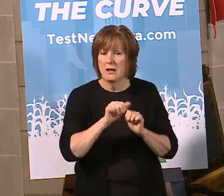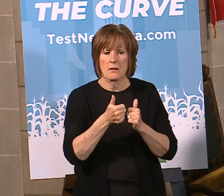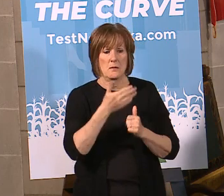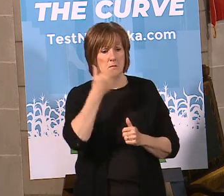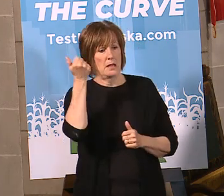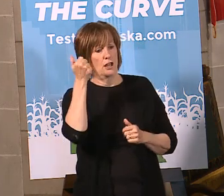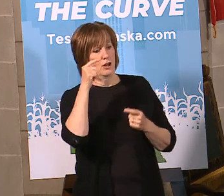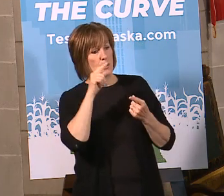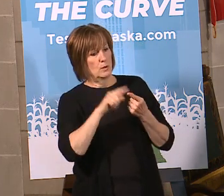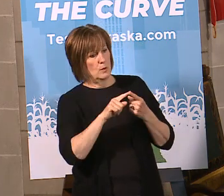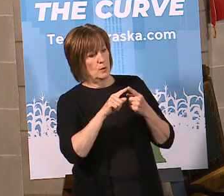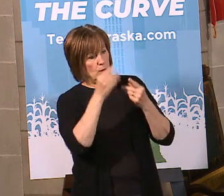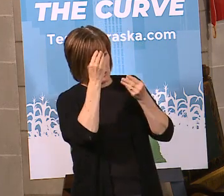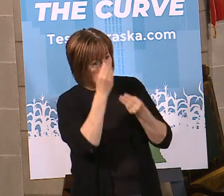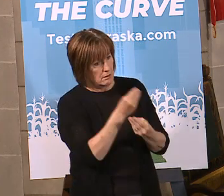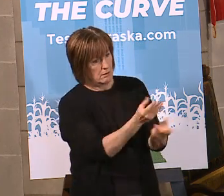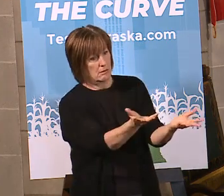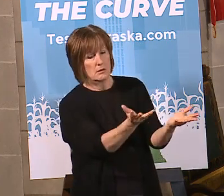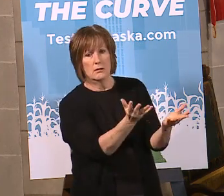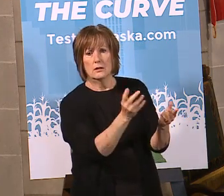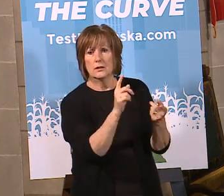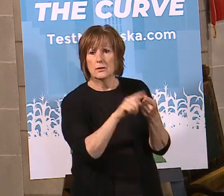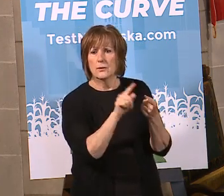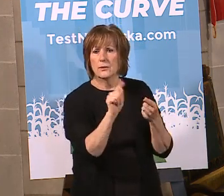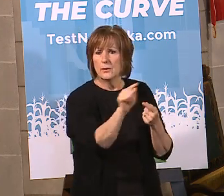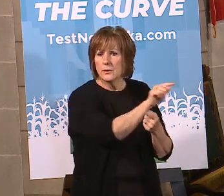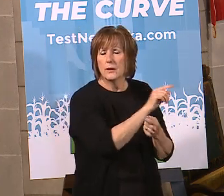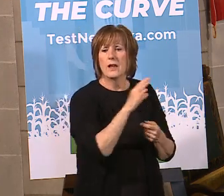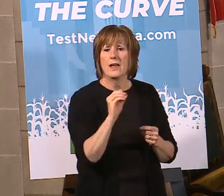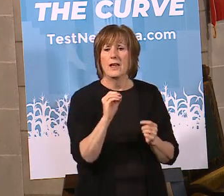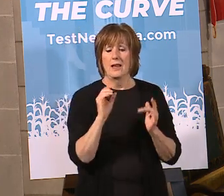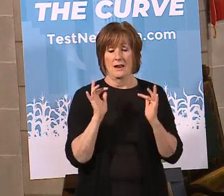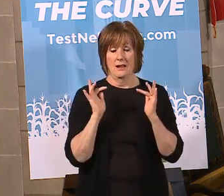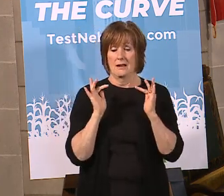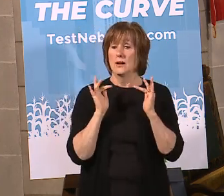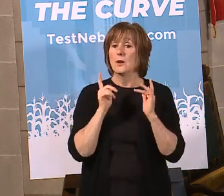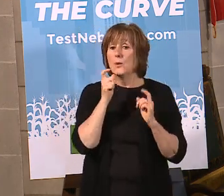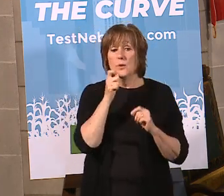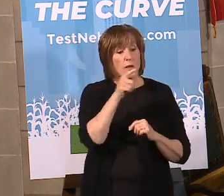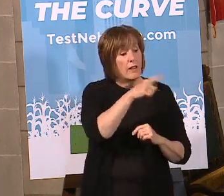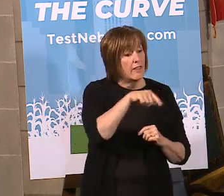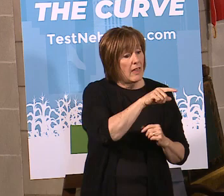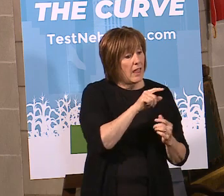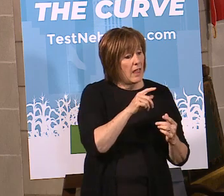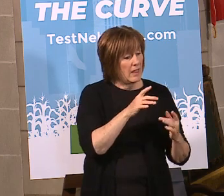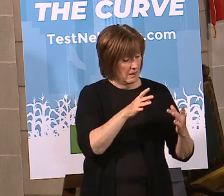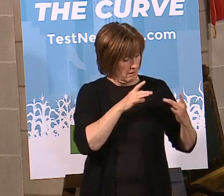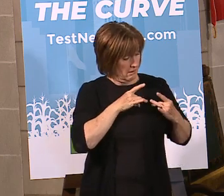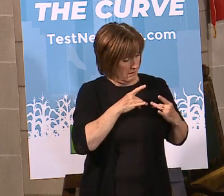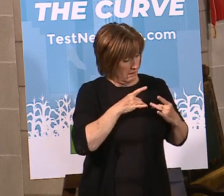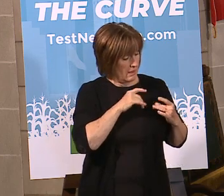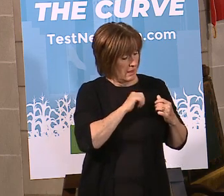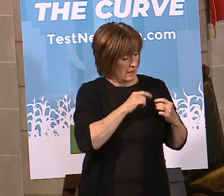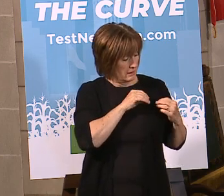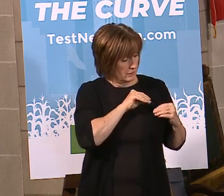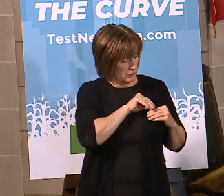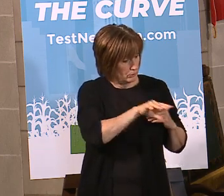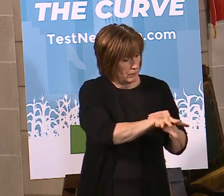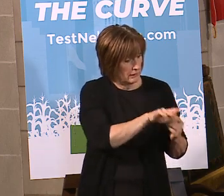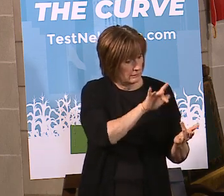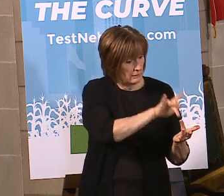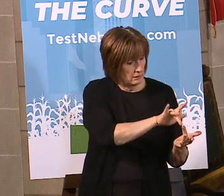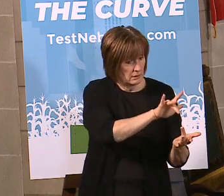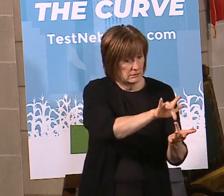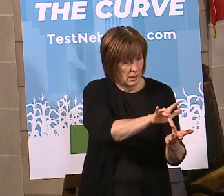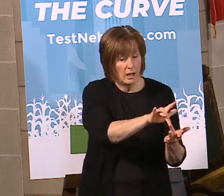can do a better job of communicating that out, and also on contact tracing as we ramp up our contact tracing. We're also looking at ways we can help with the